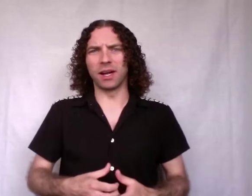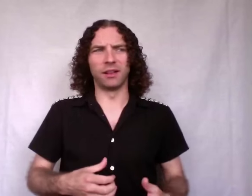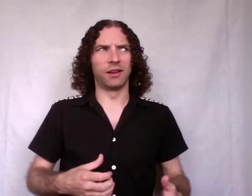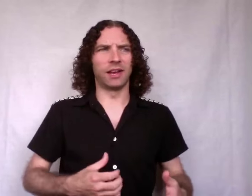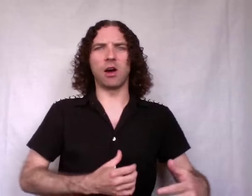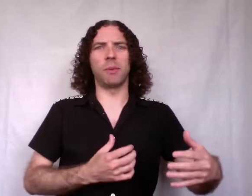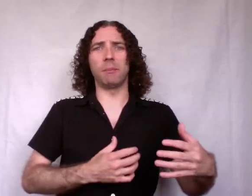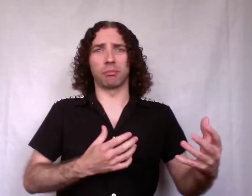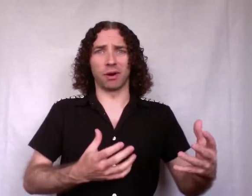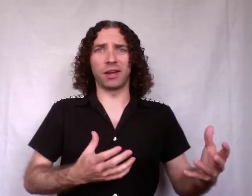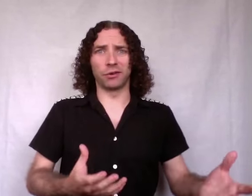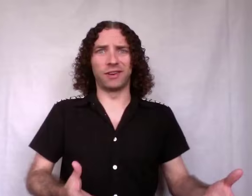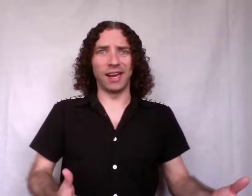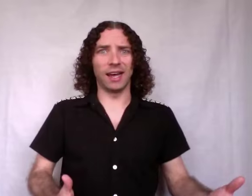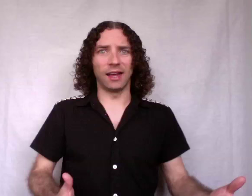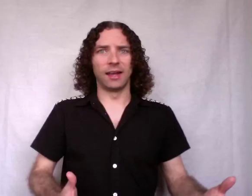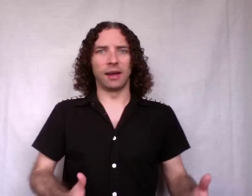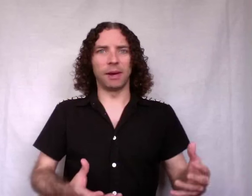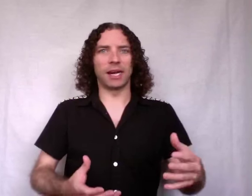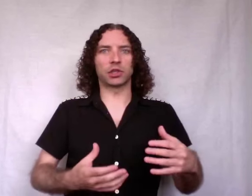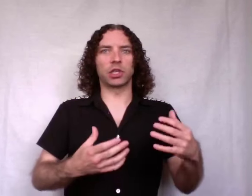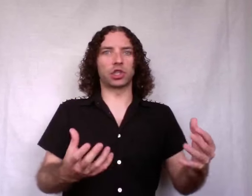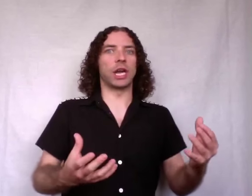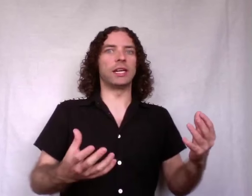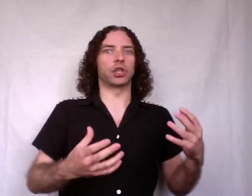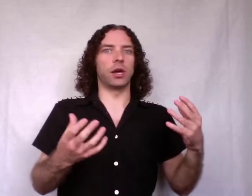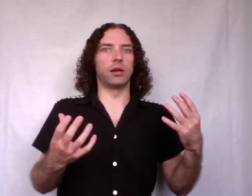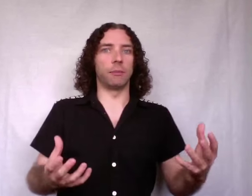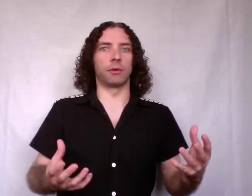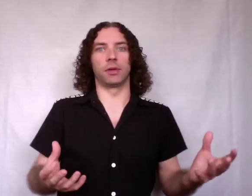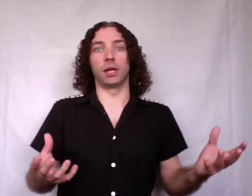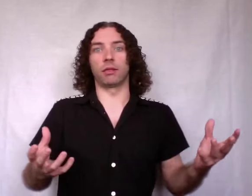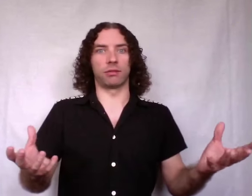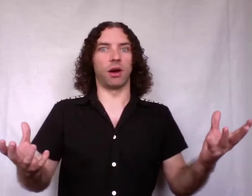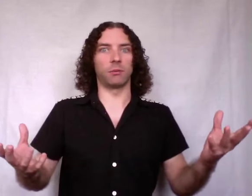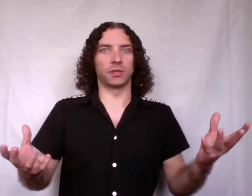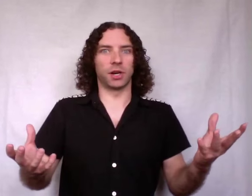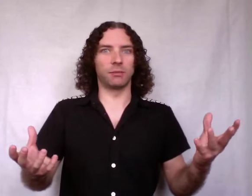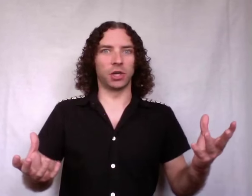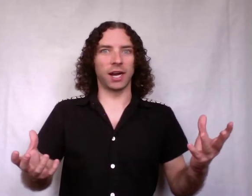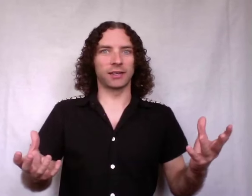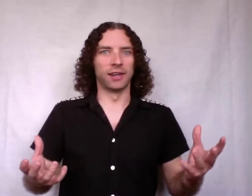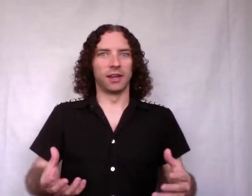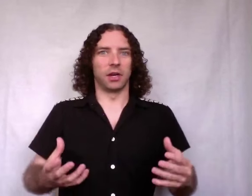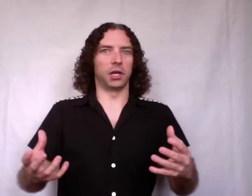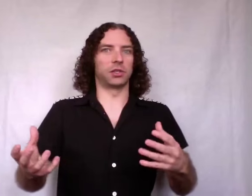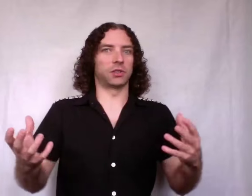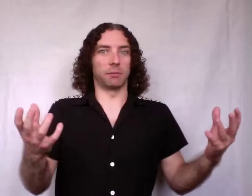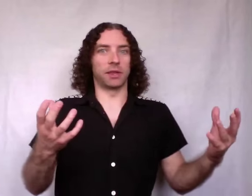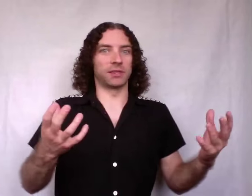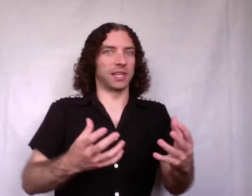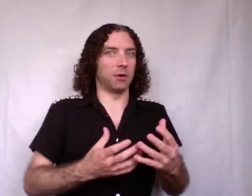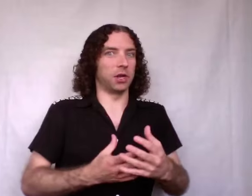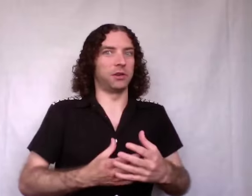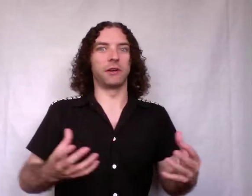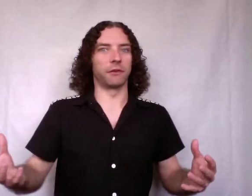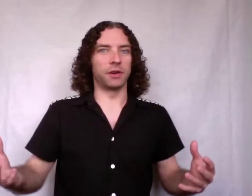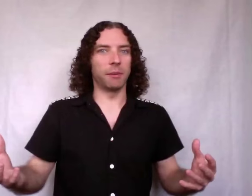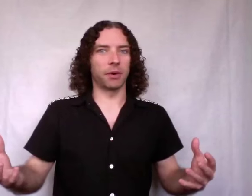while, now it might break your data. It might actually change a number that it thought was an object into something that's now a different number